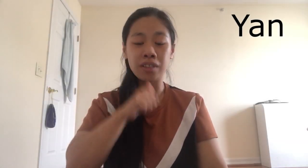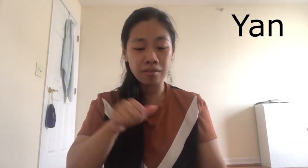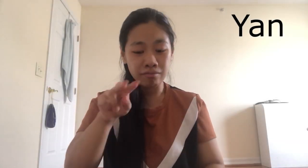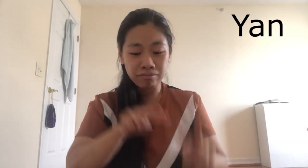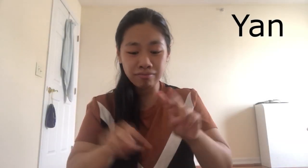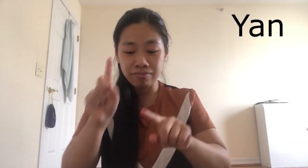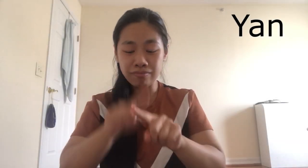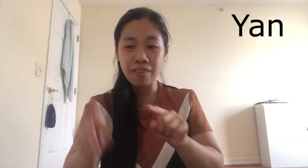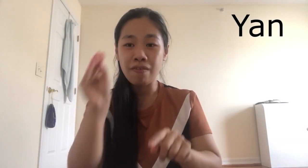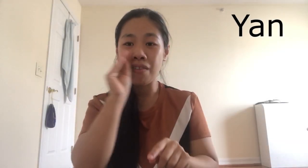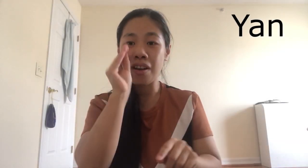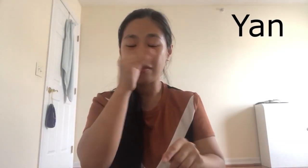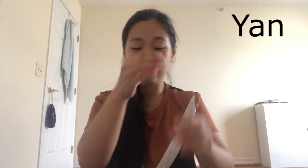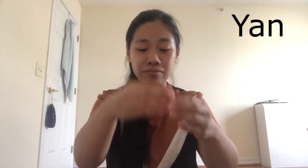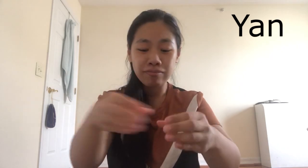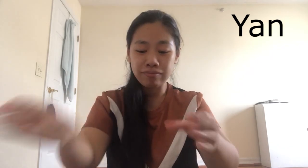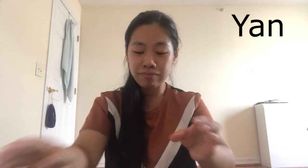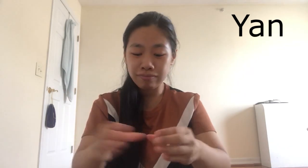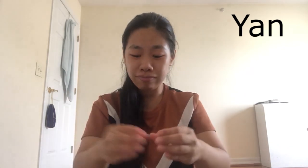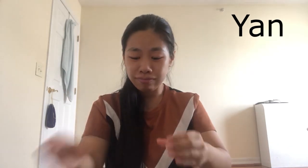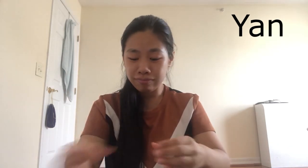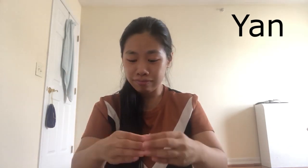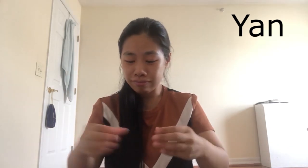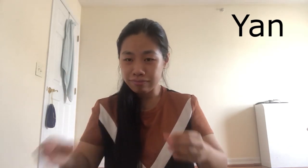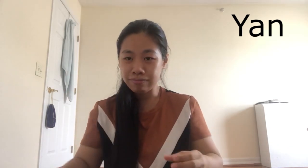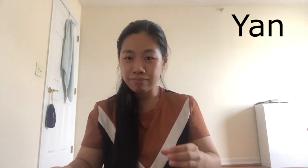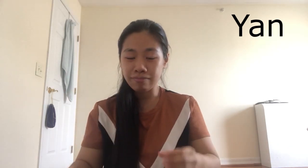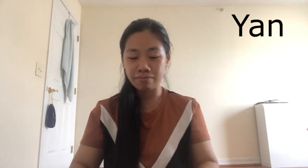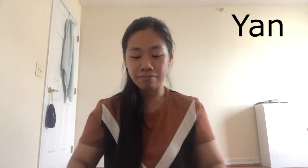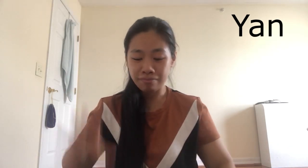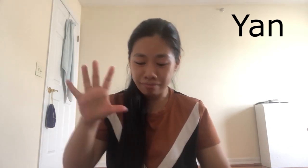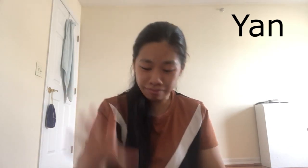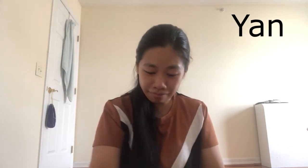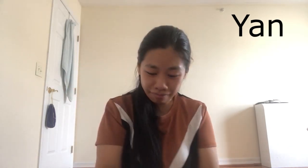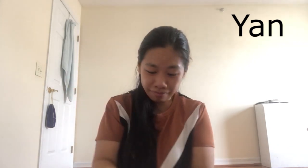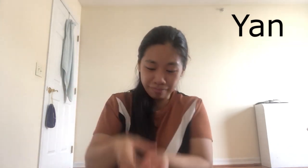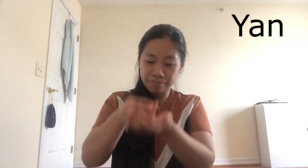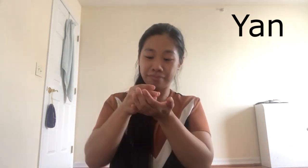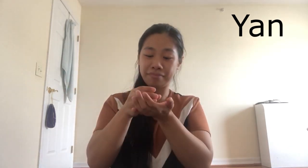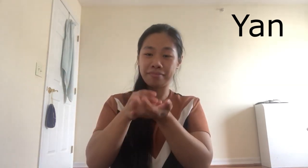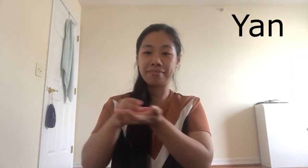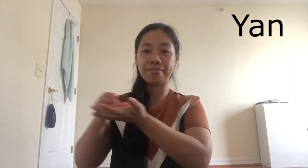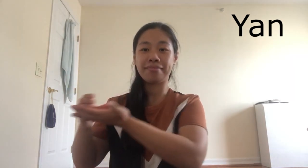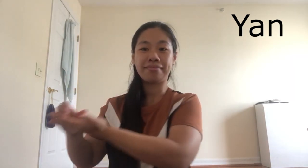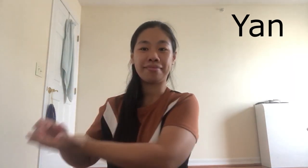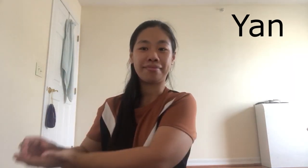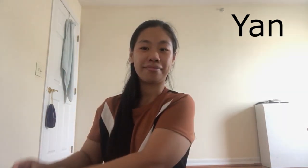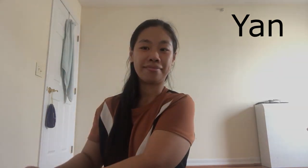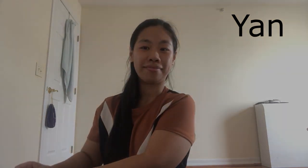The little girl is looking at the rows of flowers and taking one out of the box.